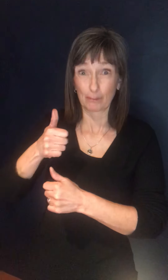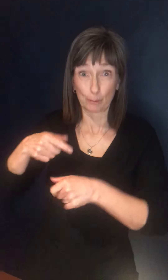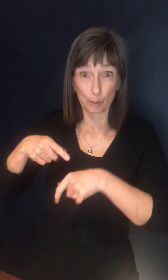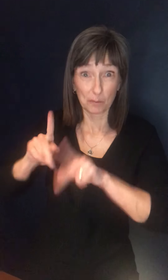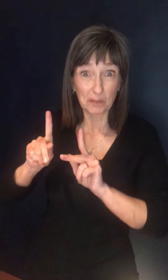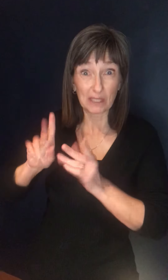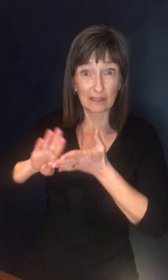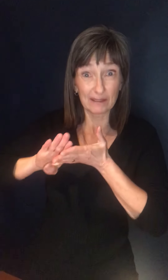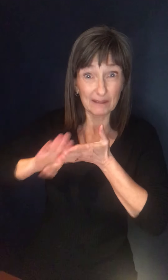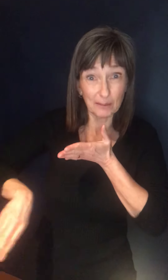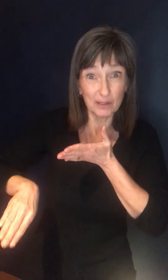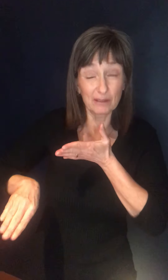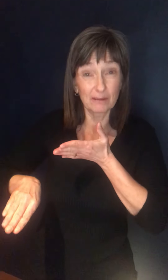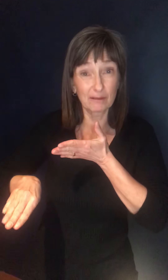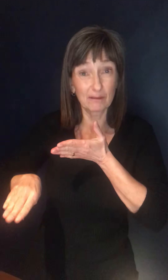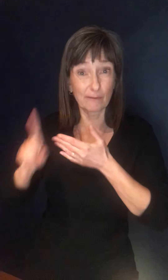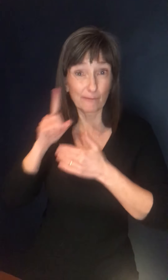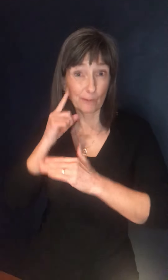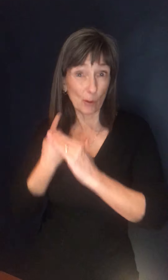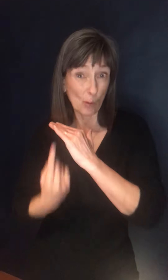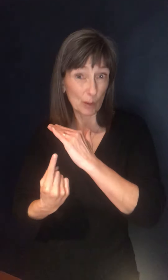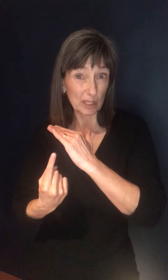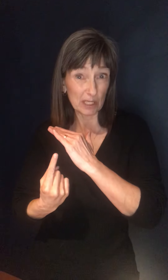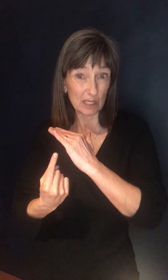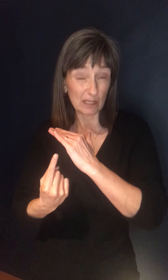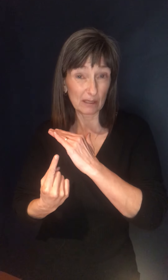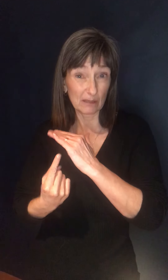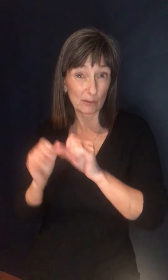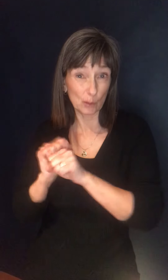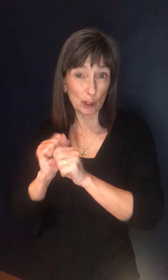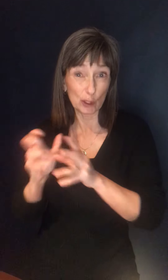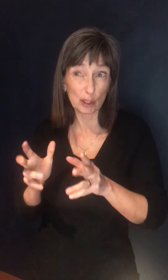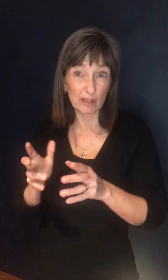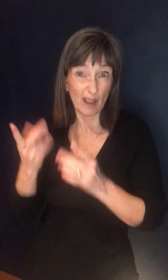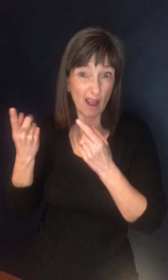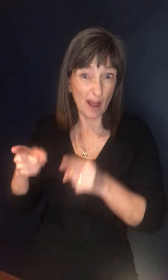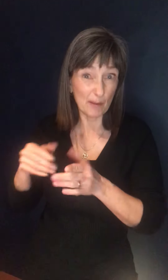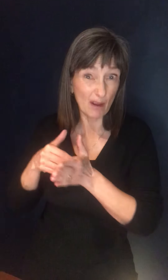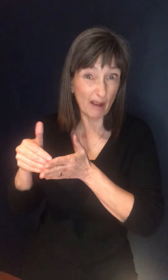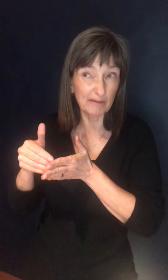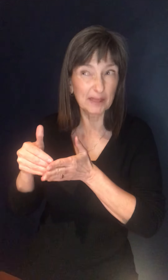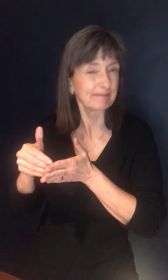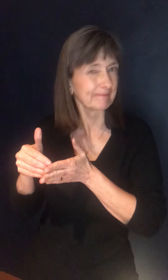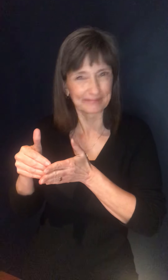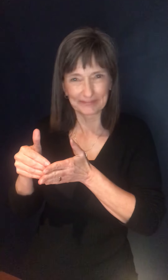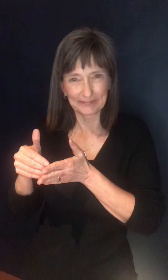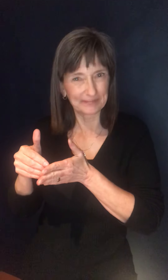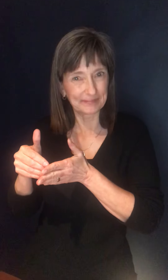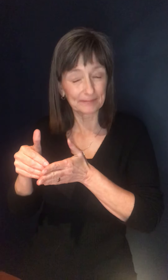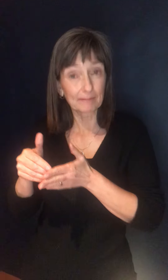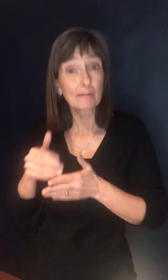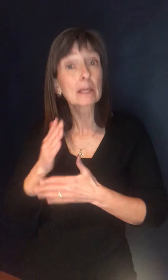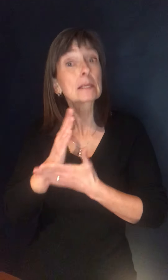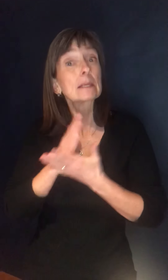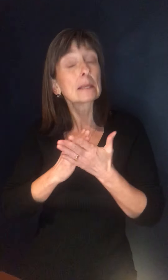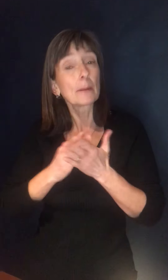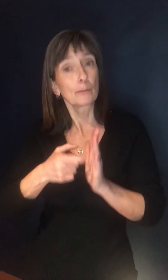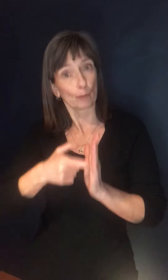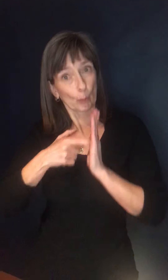exemption to quarantine to, um, workers. Um, certainly, there are some essential workers that come into the, into the